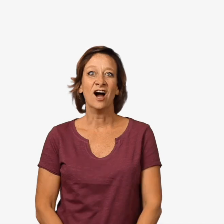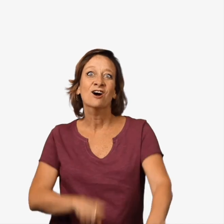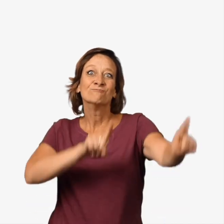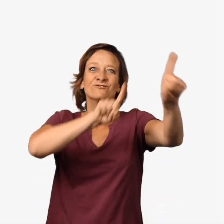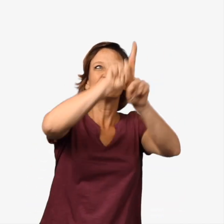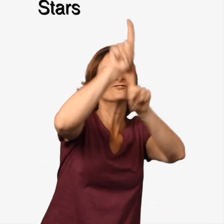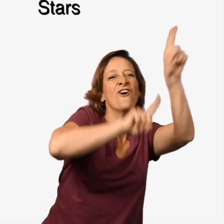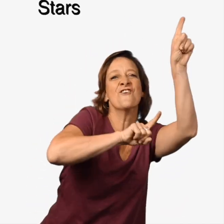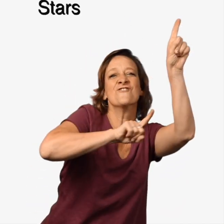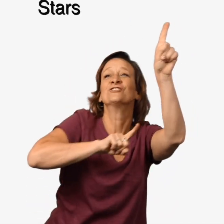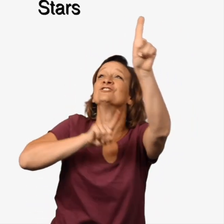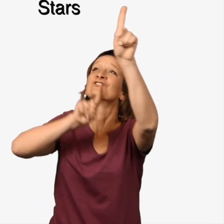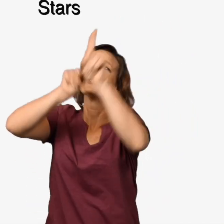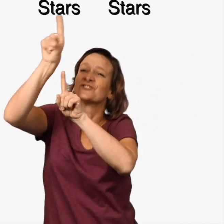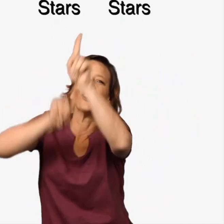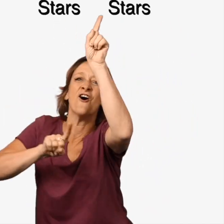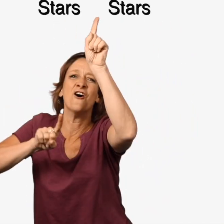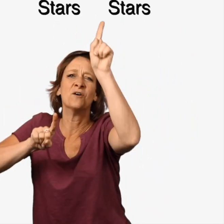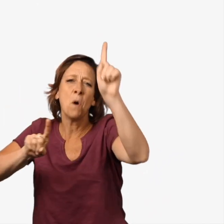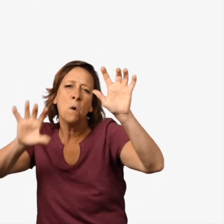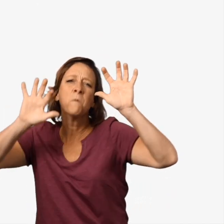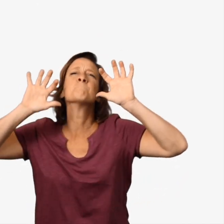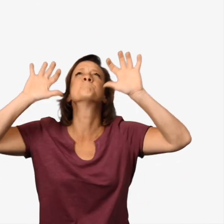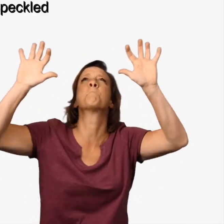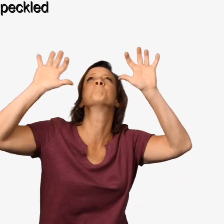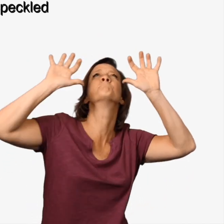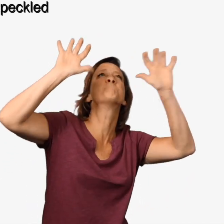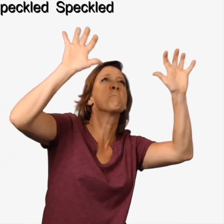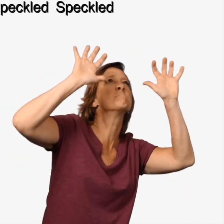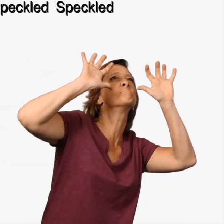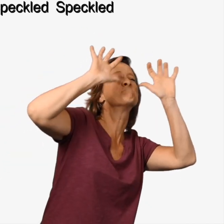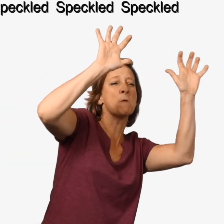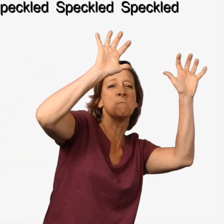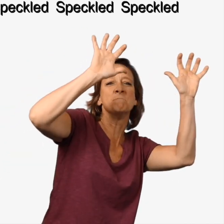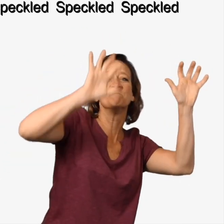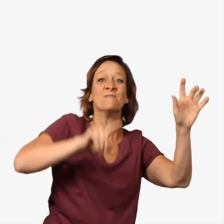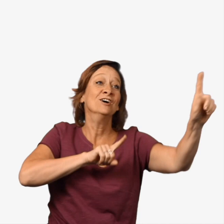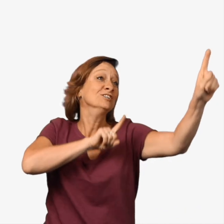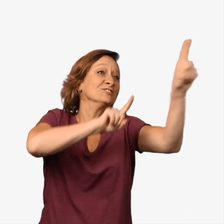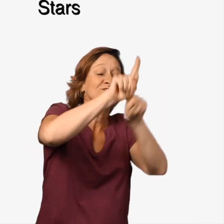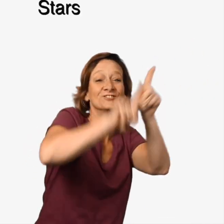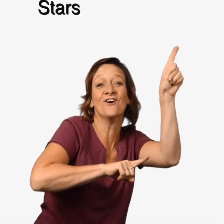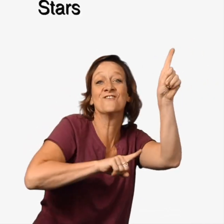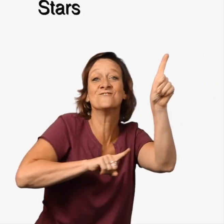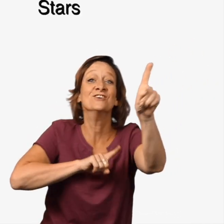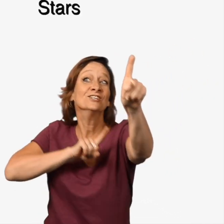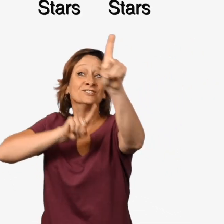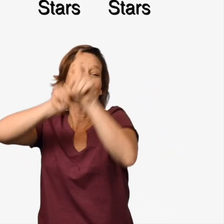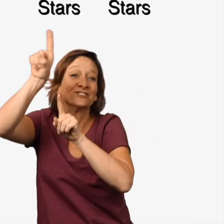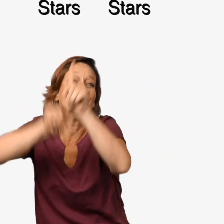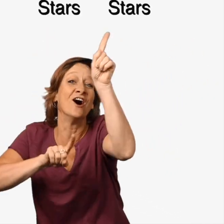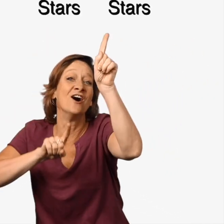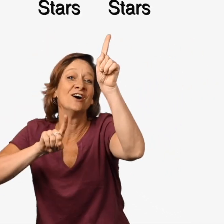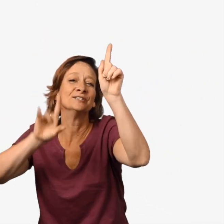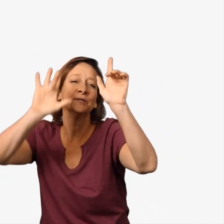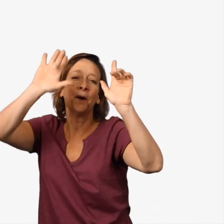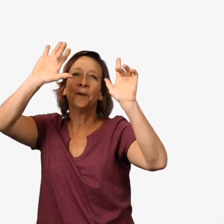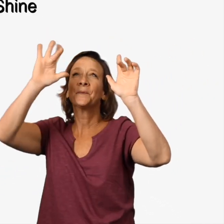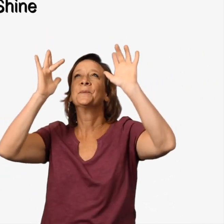Stars, stars. Speckled, speckled, speckled. Stars, stars. Shine,